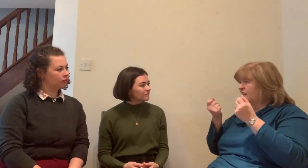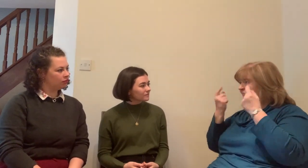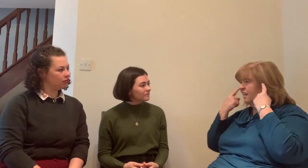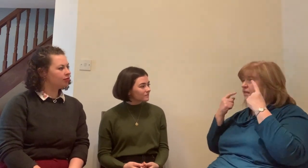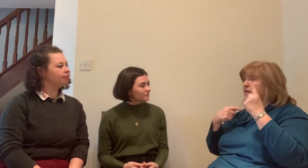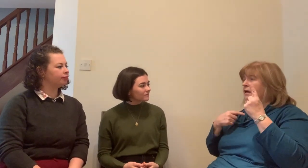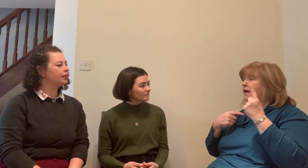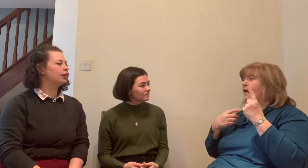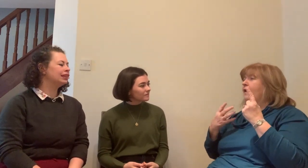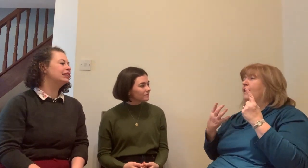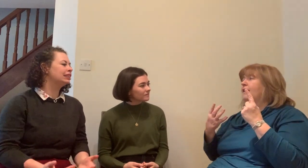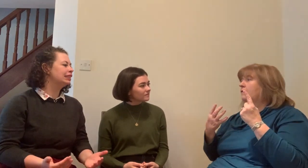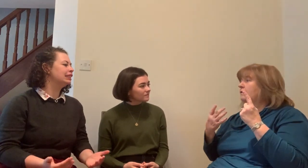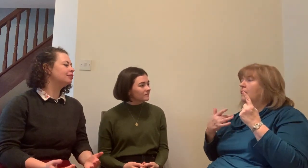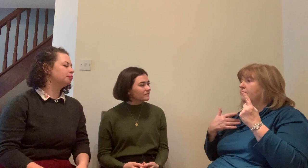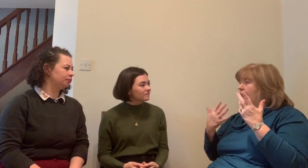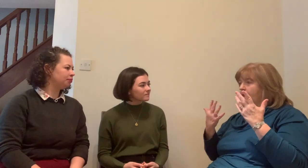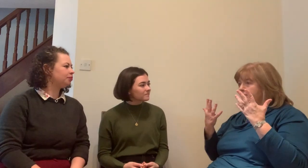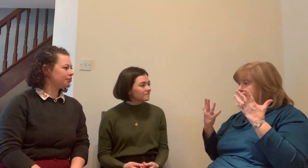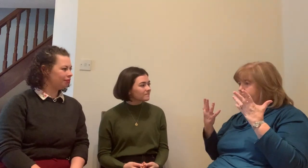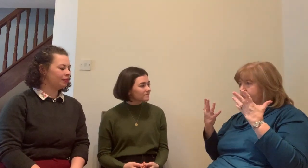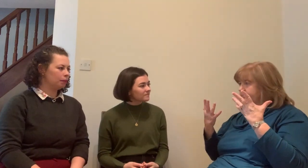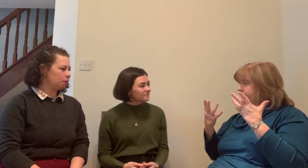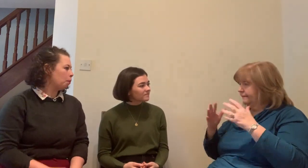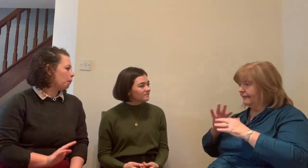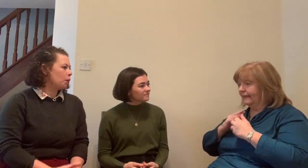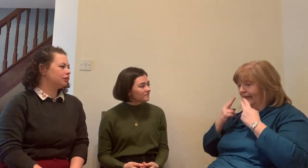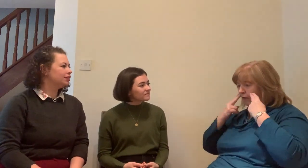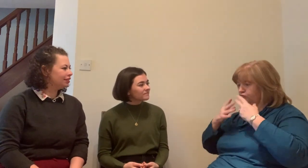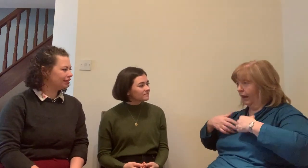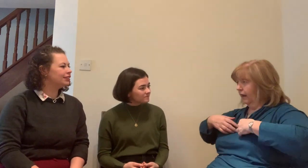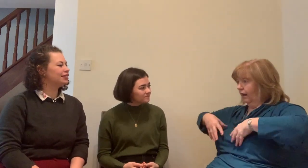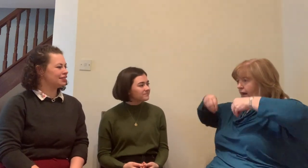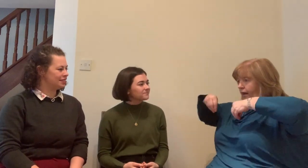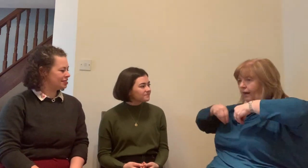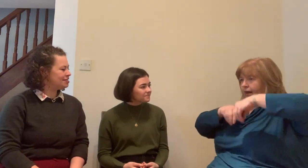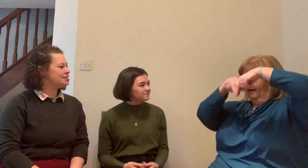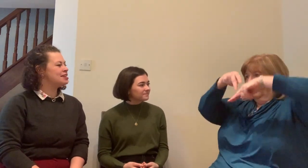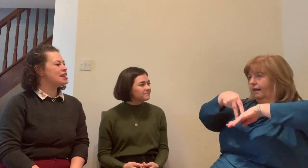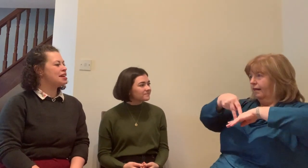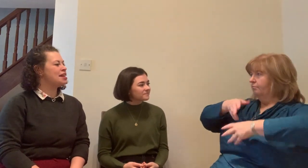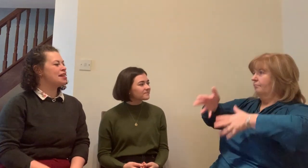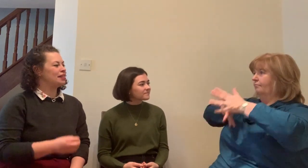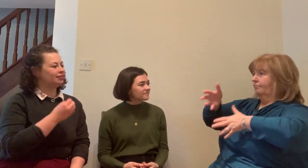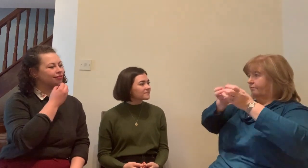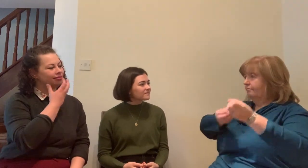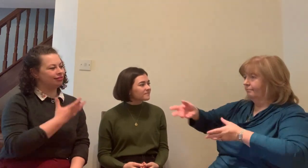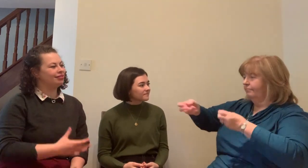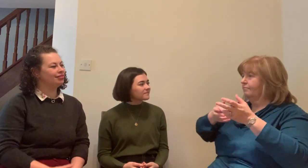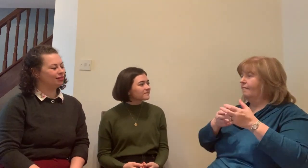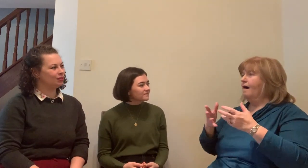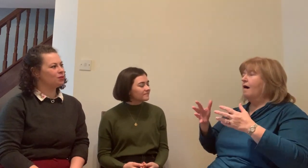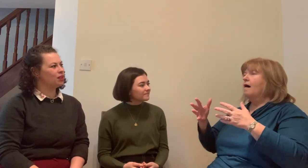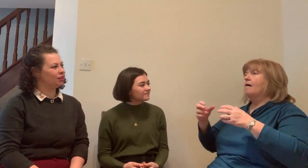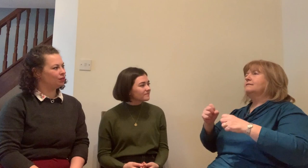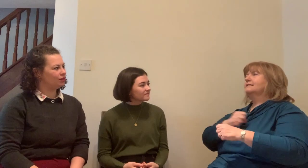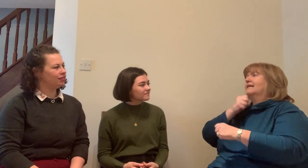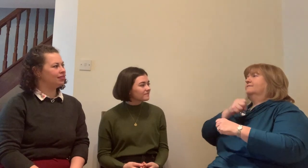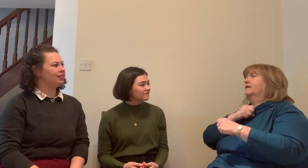Yeah, yeah. Both of them were highly skilled and were involved in training the interpreters and they established this first